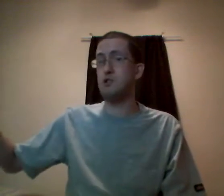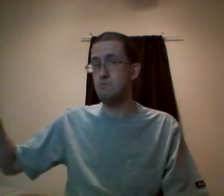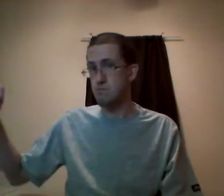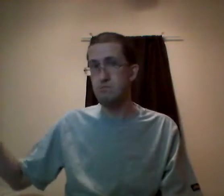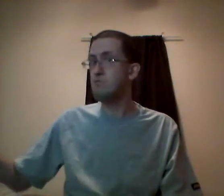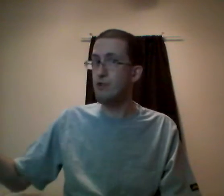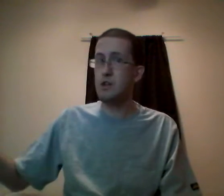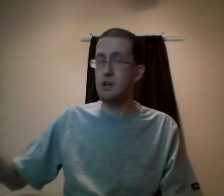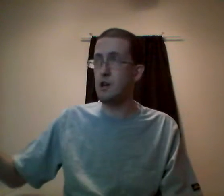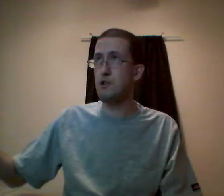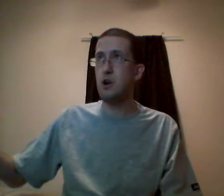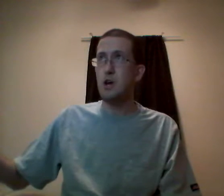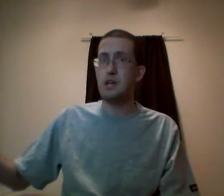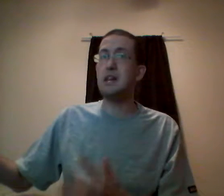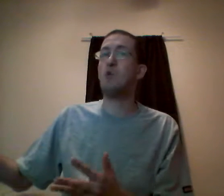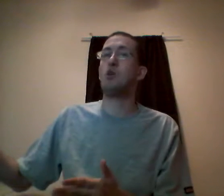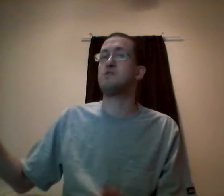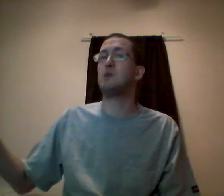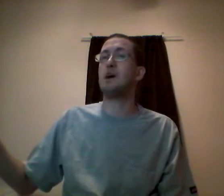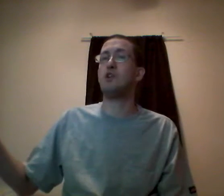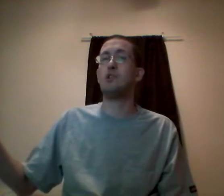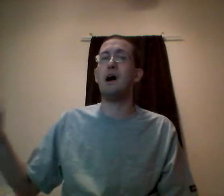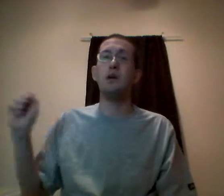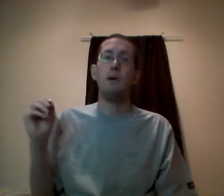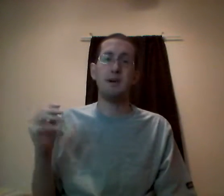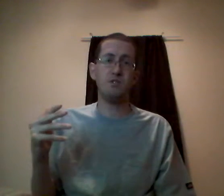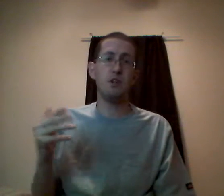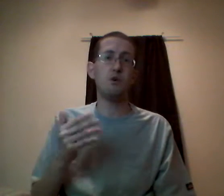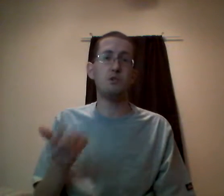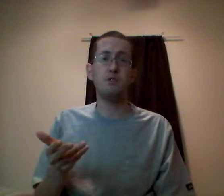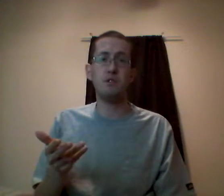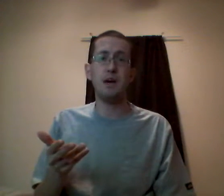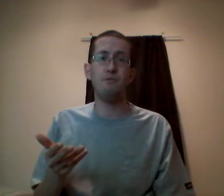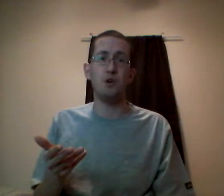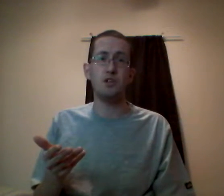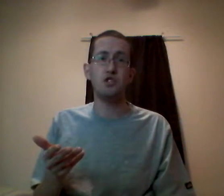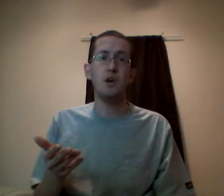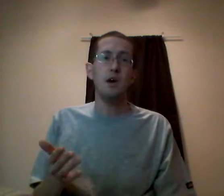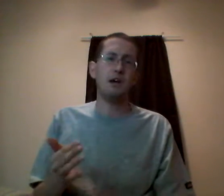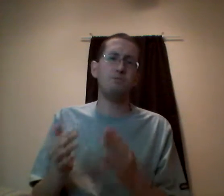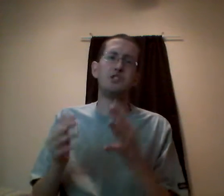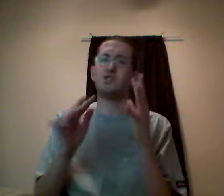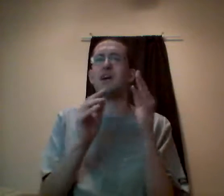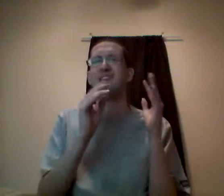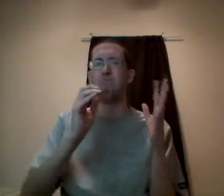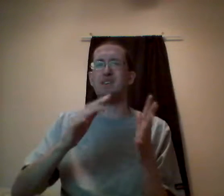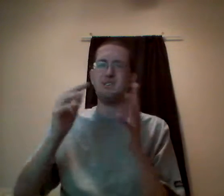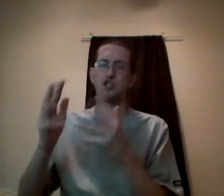network of some kind online makes a video including their game footage, and I don't mean just like bits and